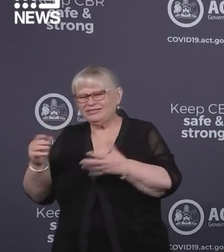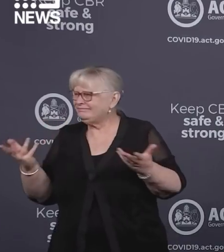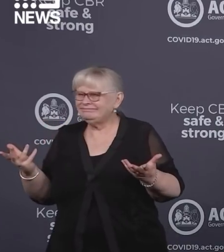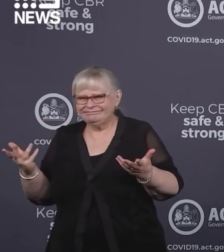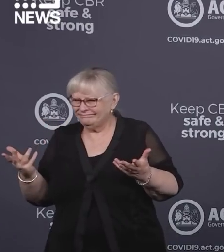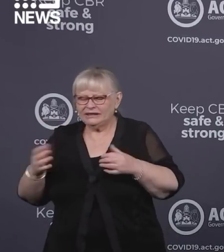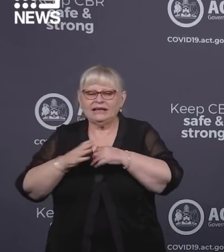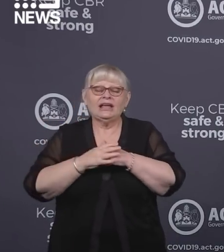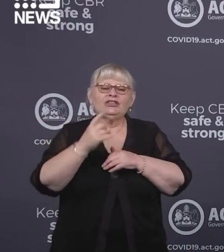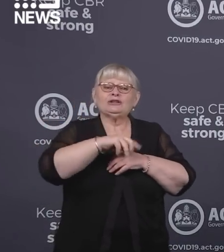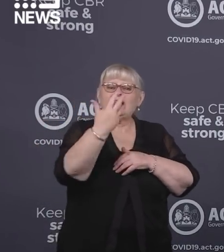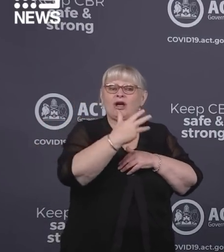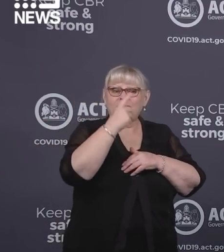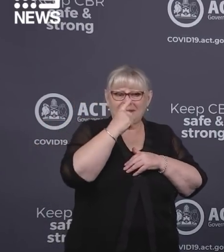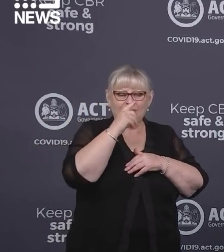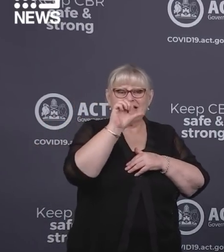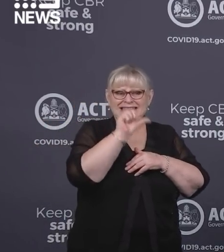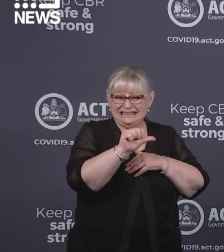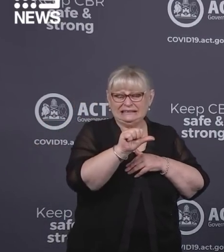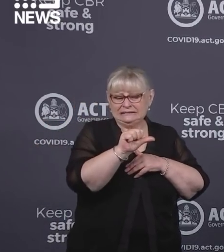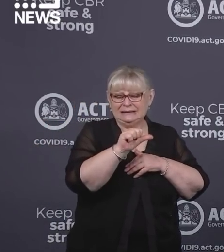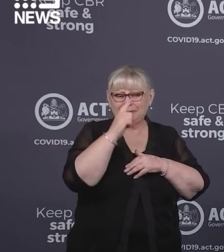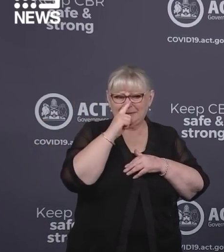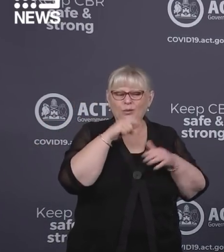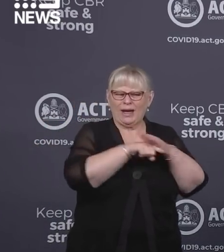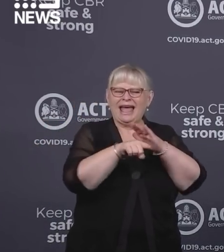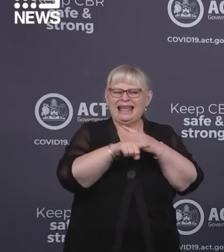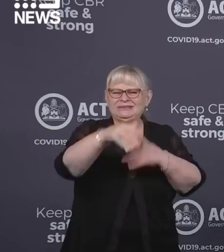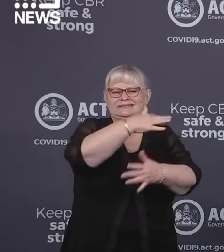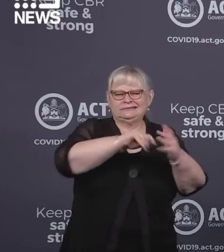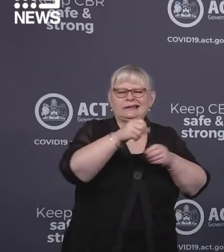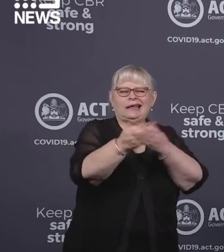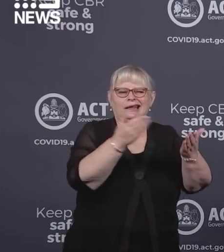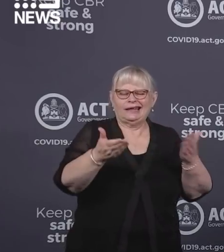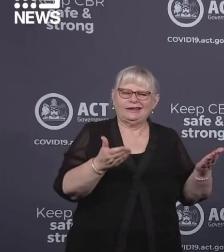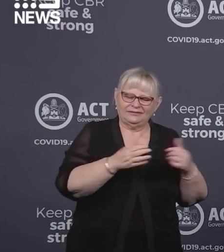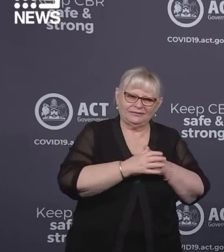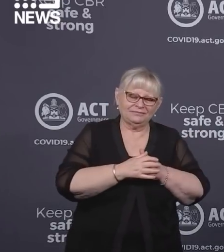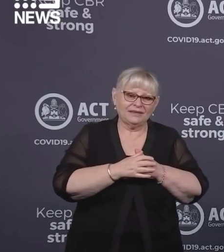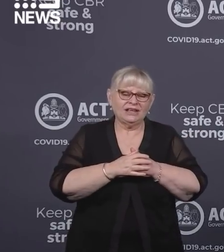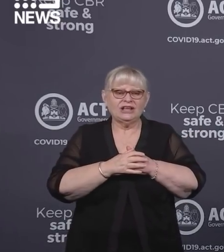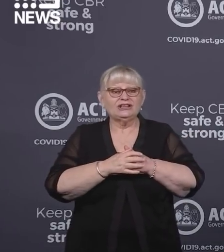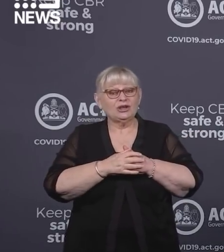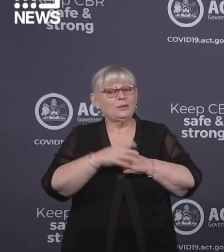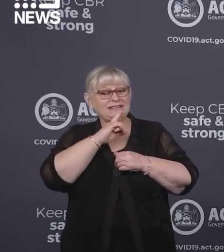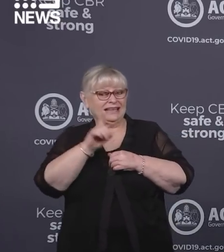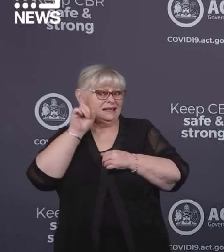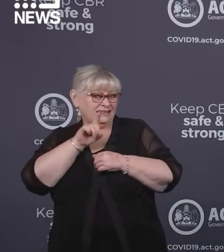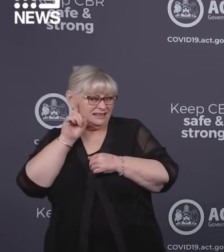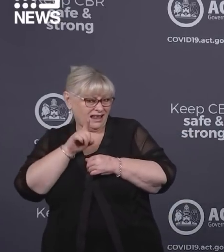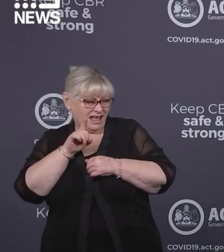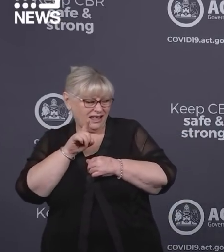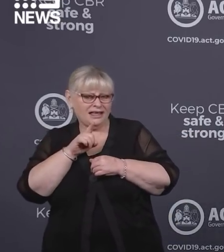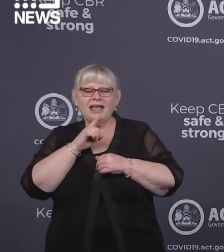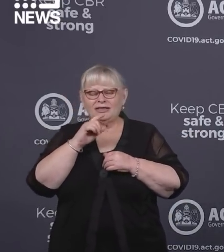of the 19 unknowingly infectious in the community. This number today was foreshadowed yesterday